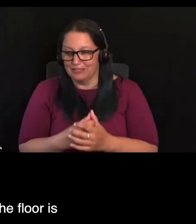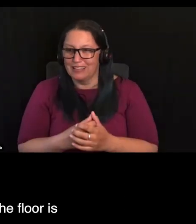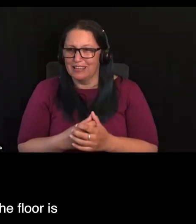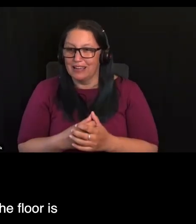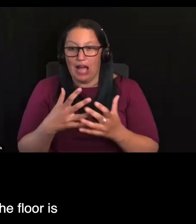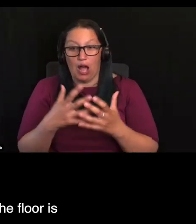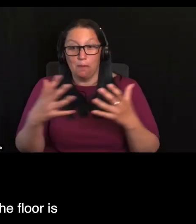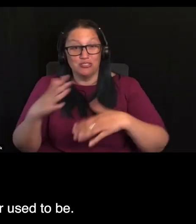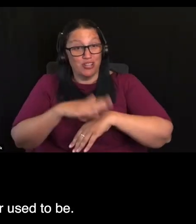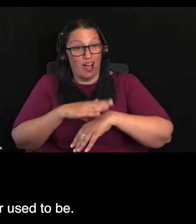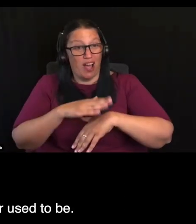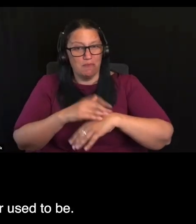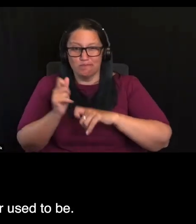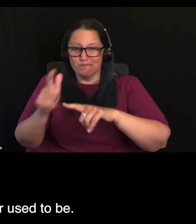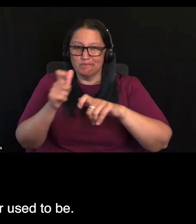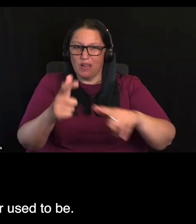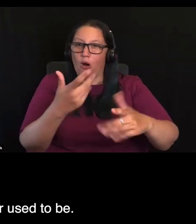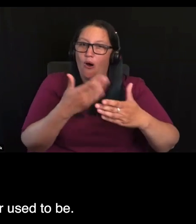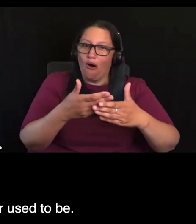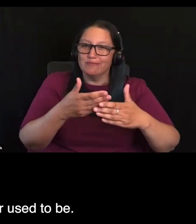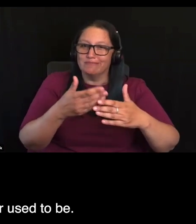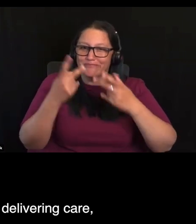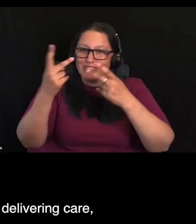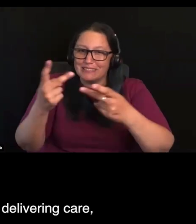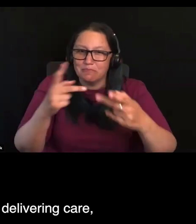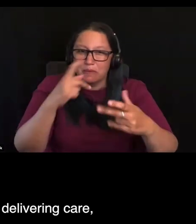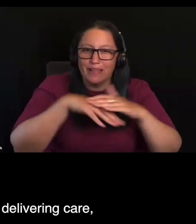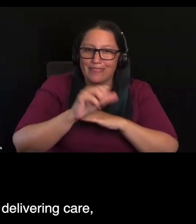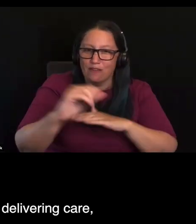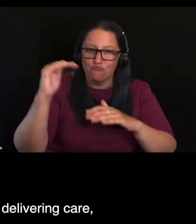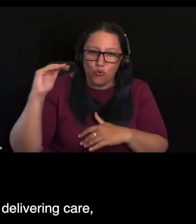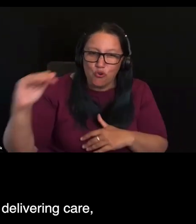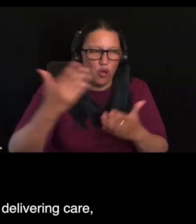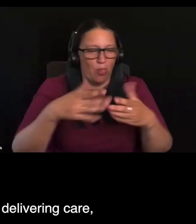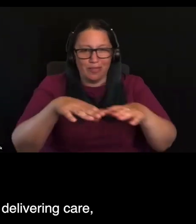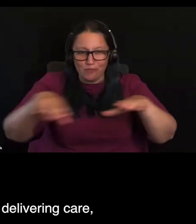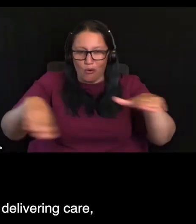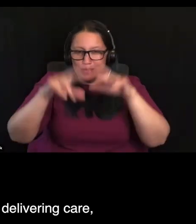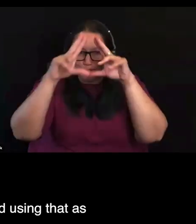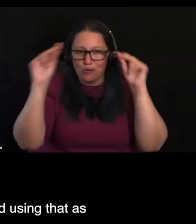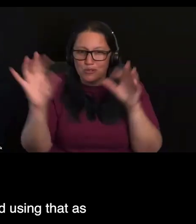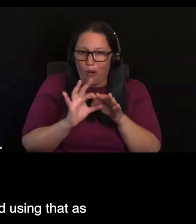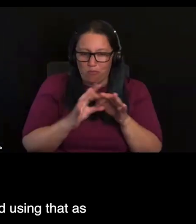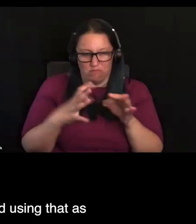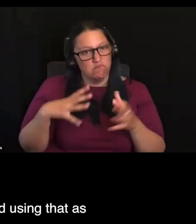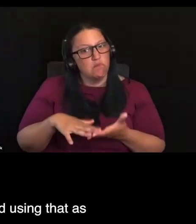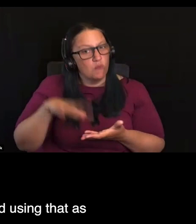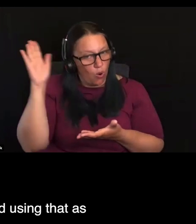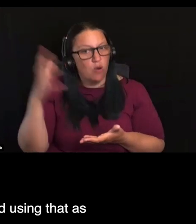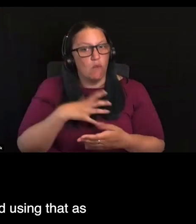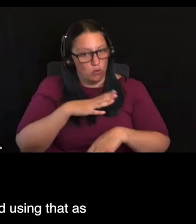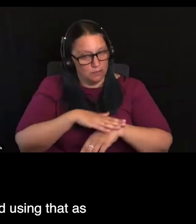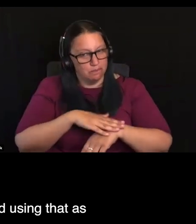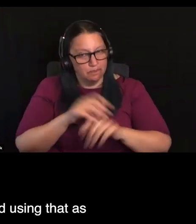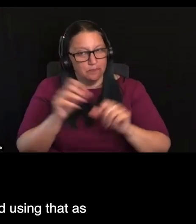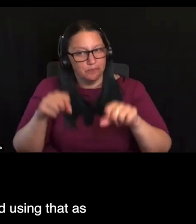out in the floor is much greater now than it ever used to be. And they're talking to the people delivering care, the people that receive care,